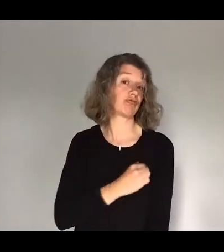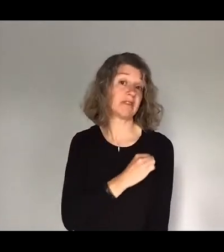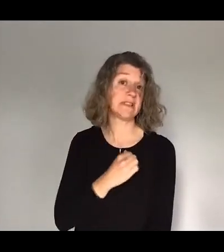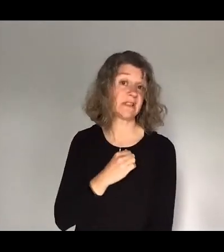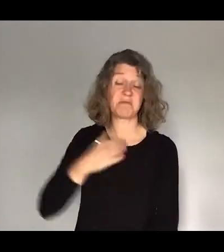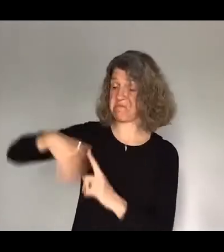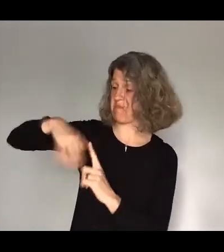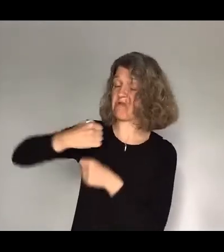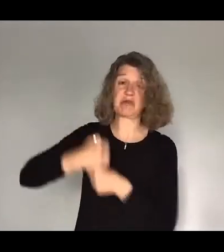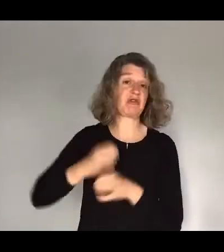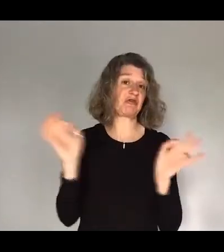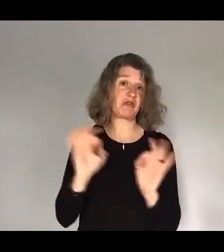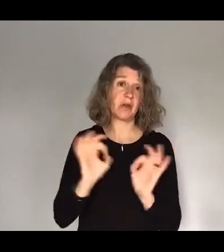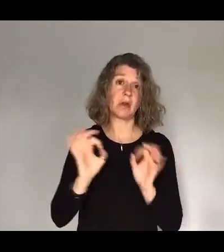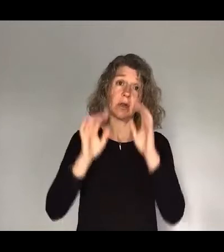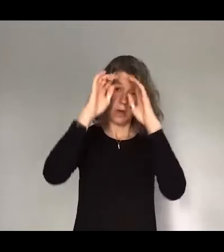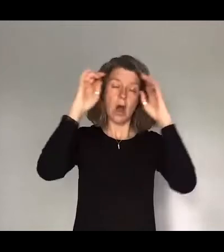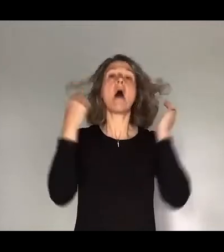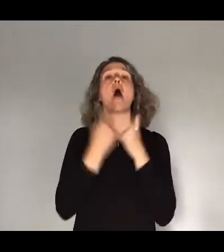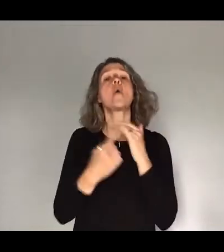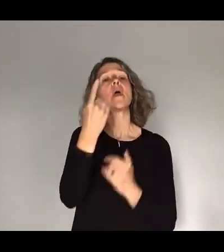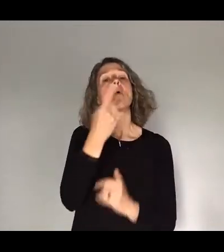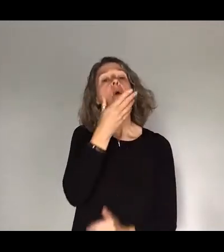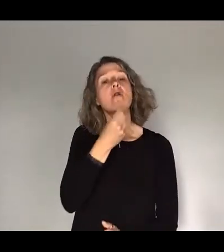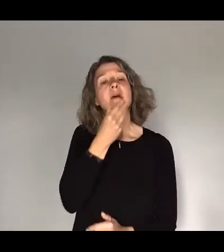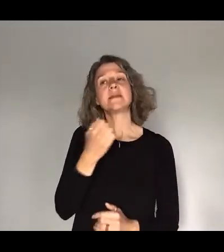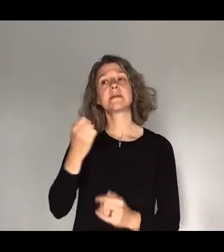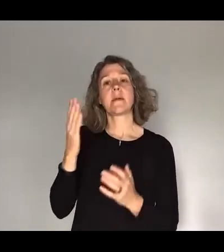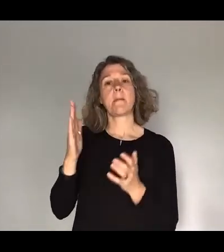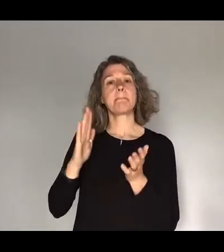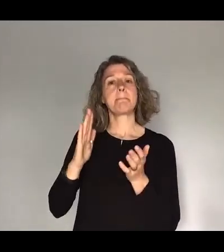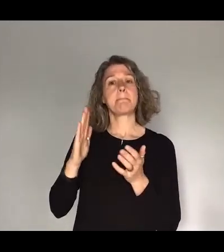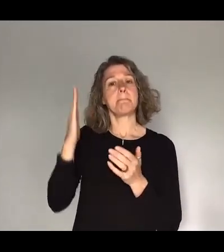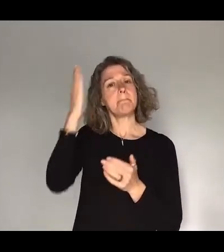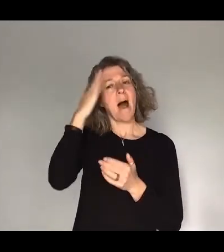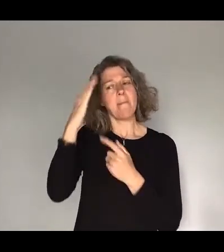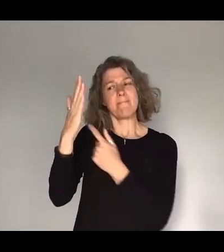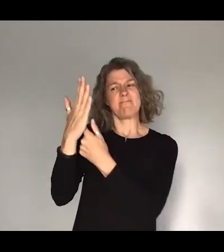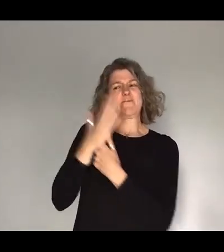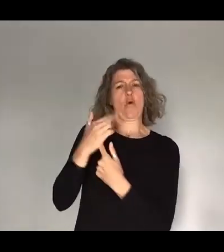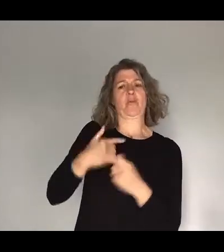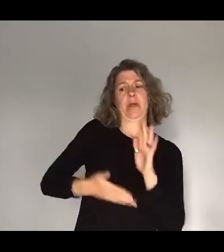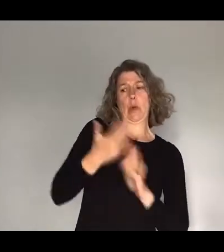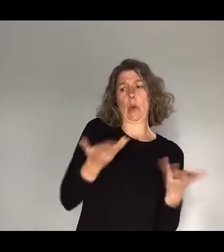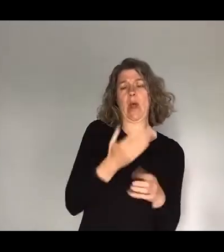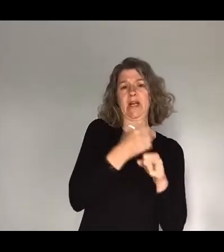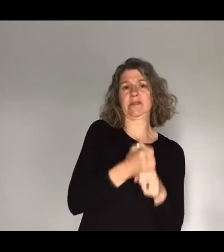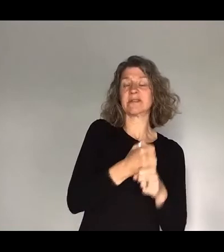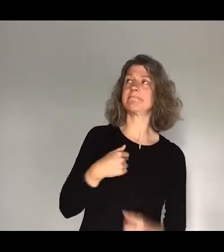apart from one Christmas when my mum forced me to go to church and I made a deal with her that I would go if I could wear